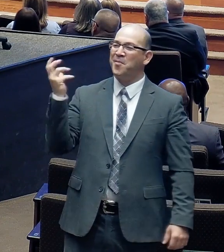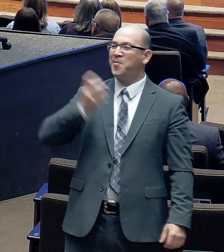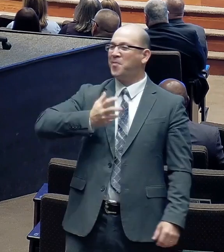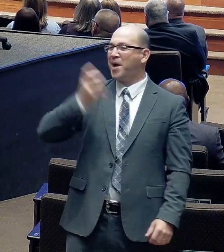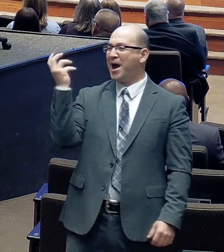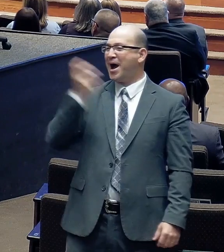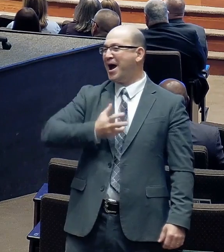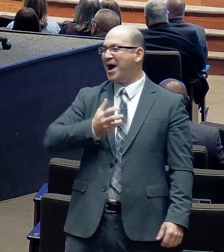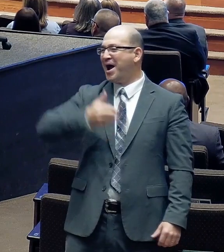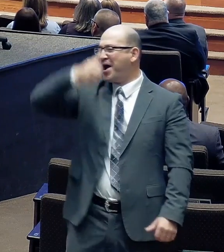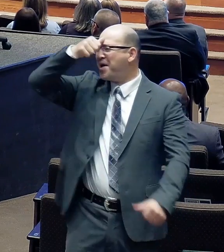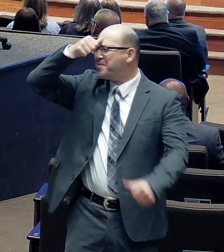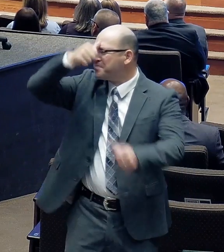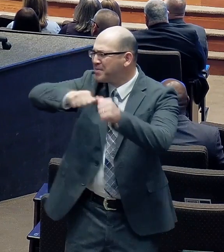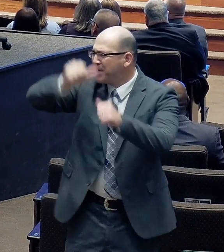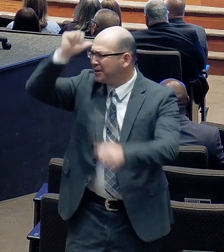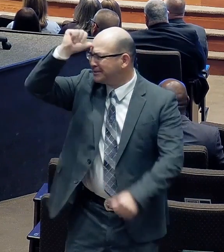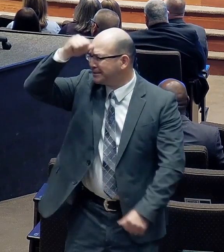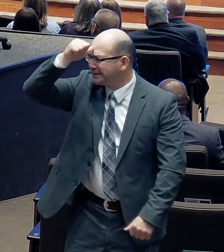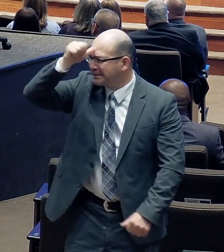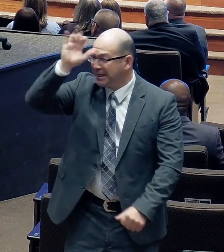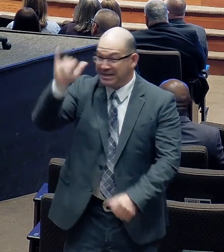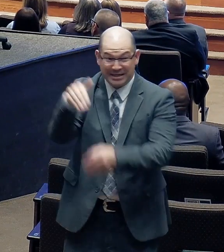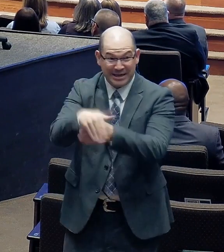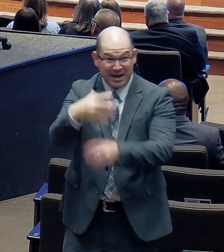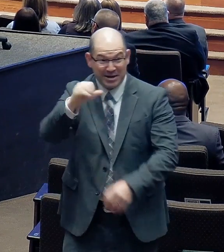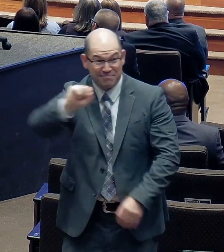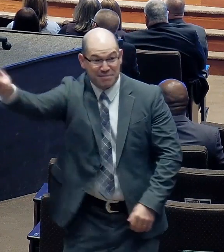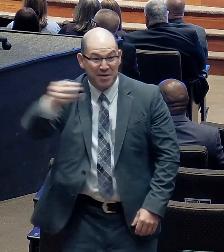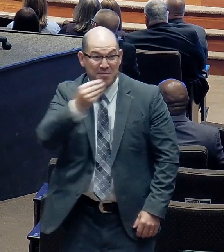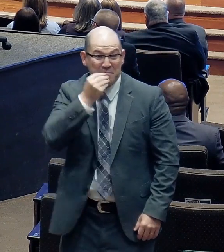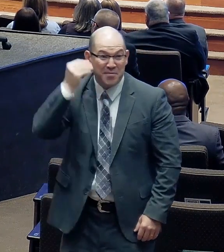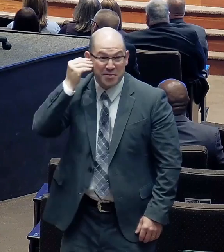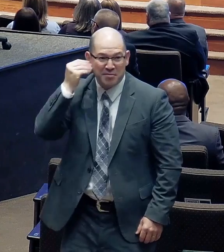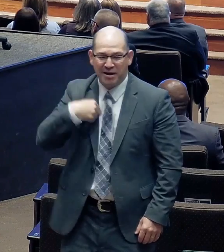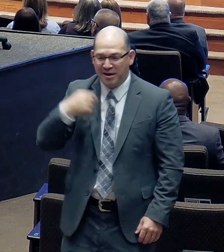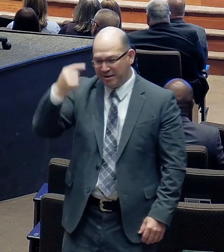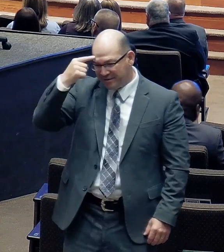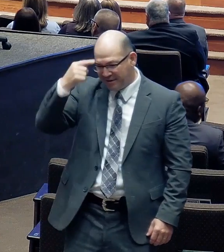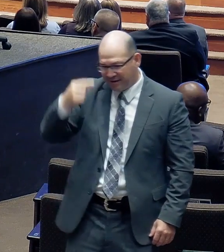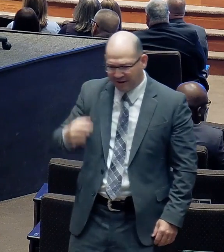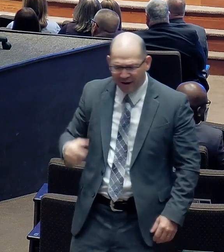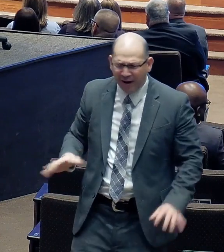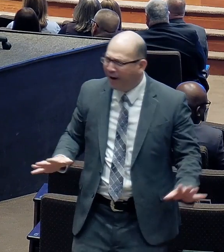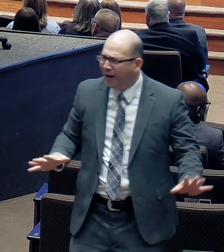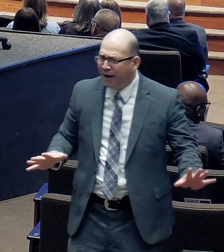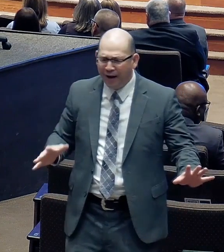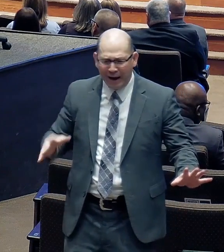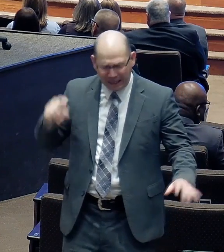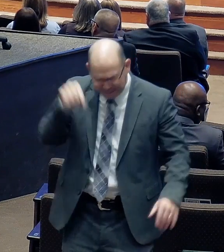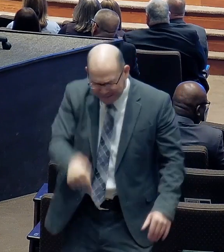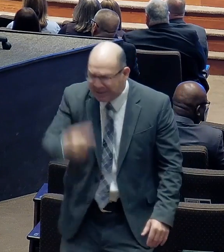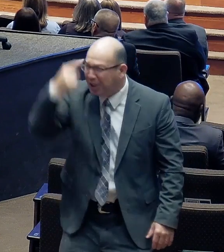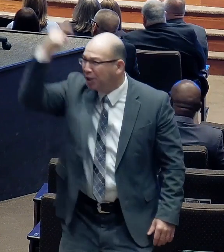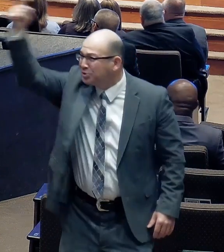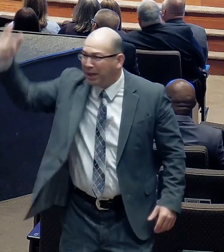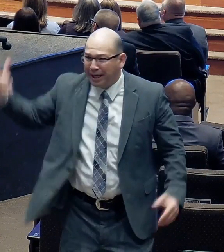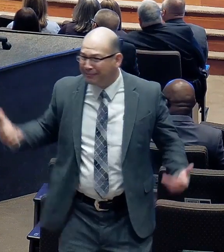going home that night and I was thinking, I must be dreaming. I mean, nobody in my family is